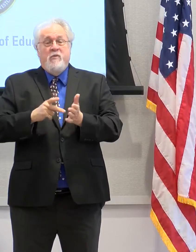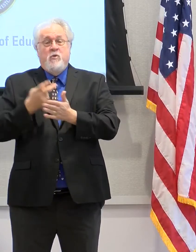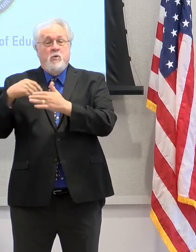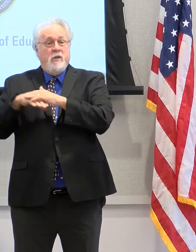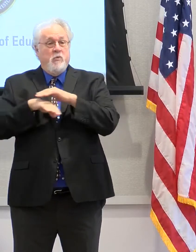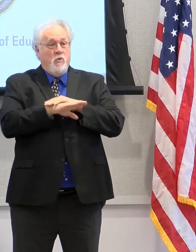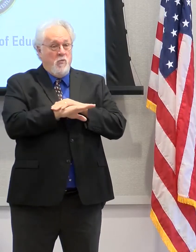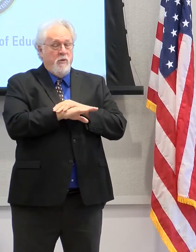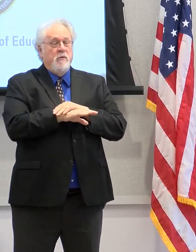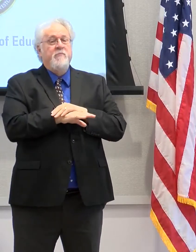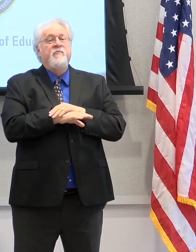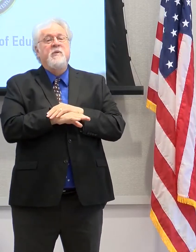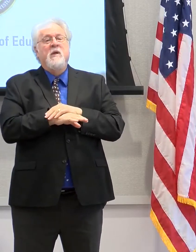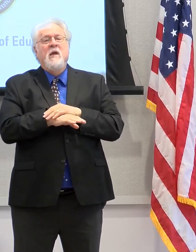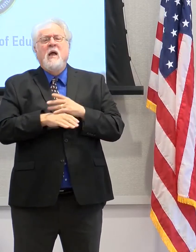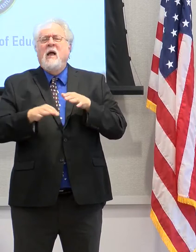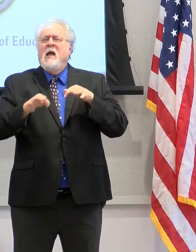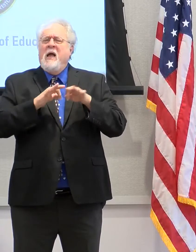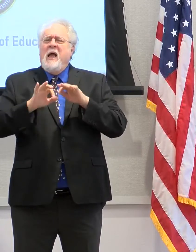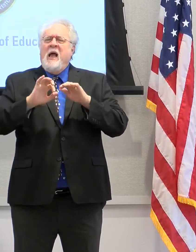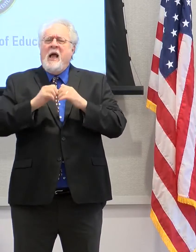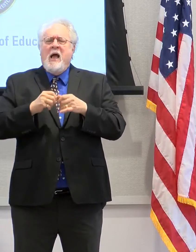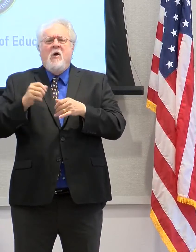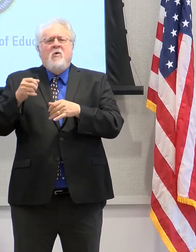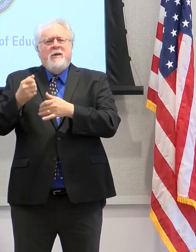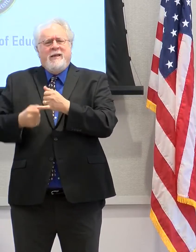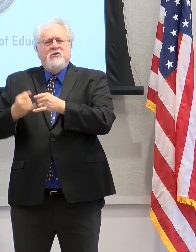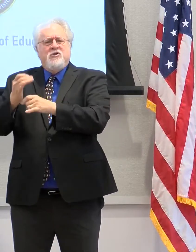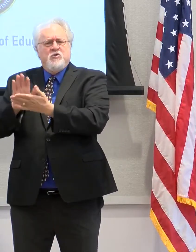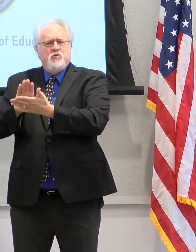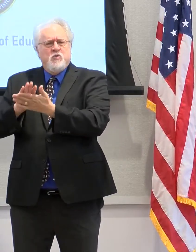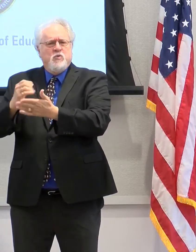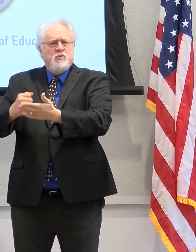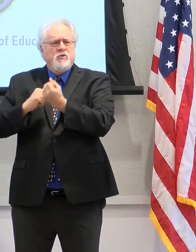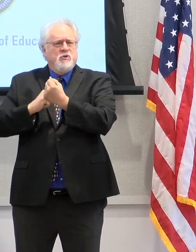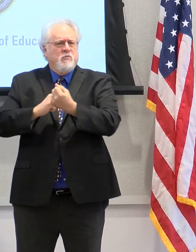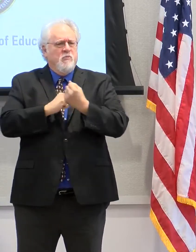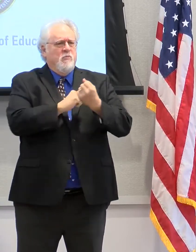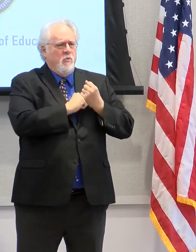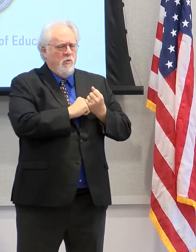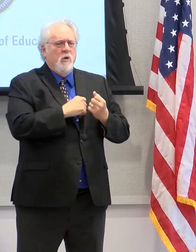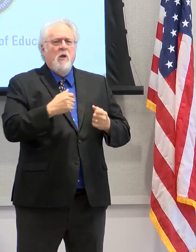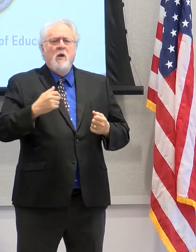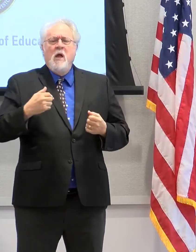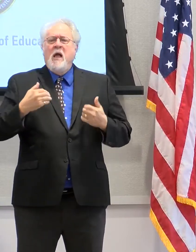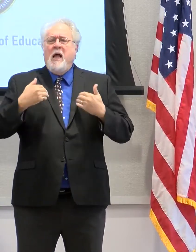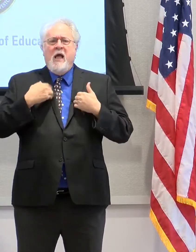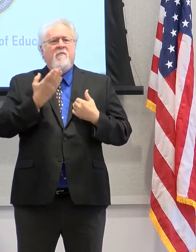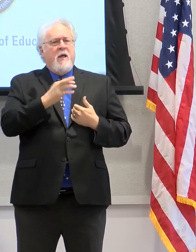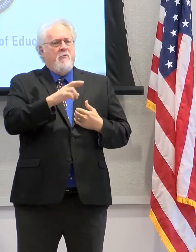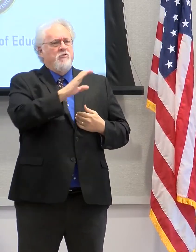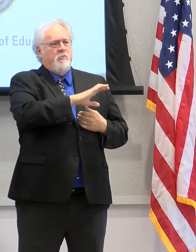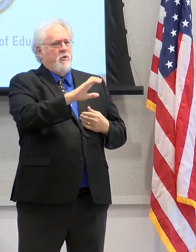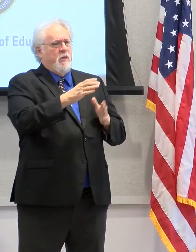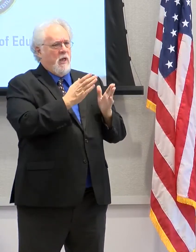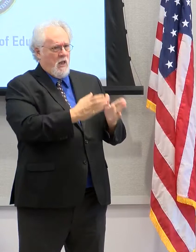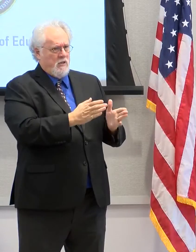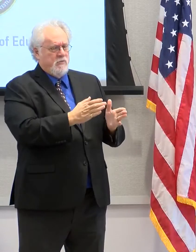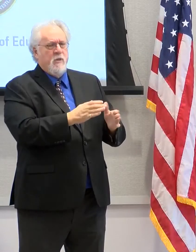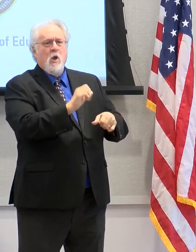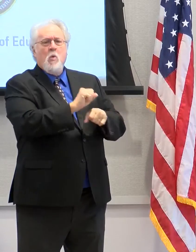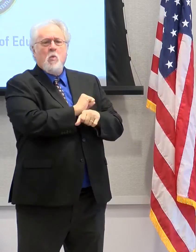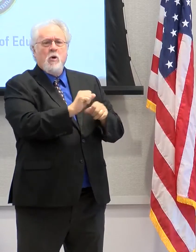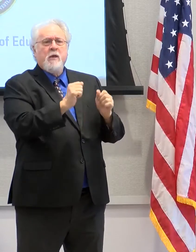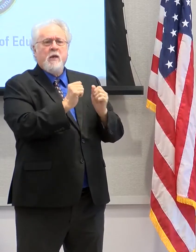enrollment is kind of to explain how each of the institutions really support us. On one hand, we have Baton Rouge Community College, who we're